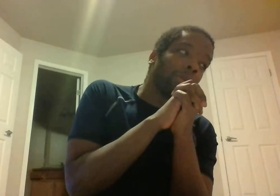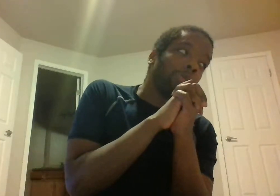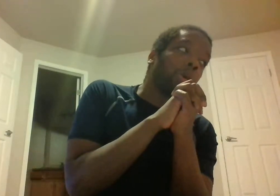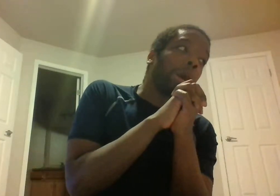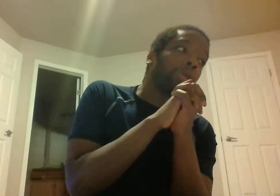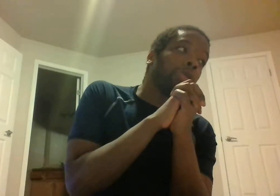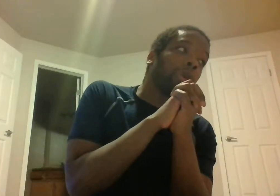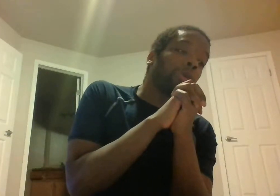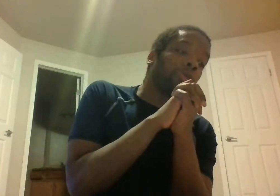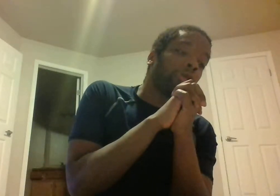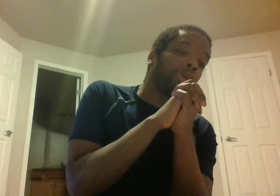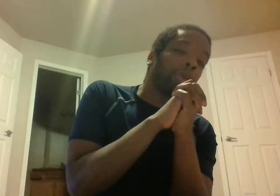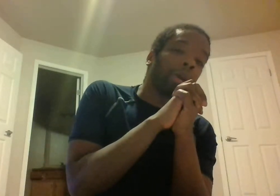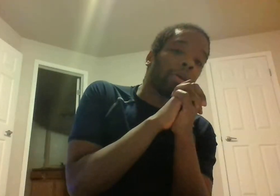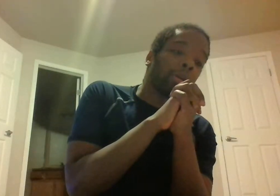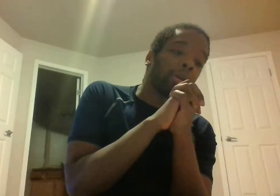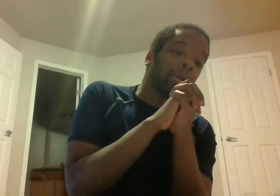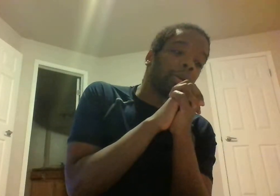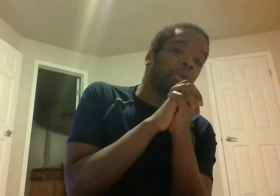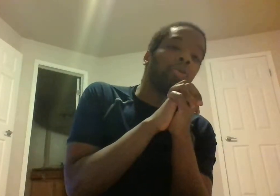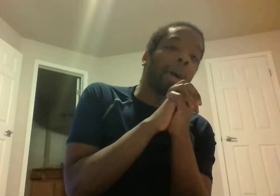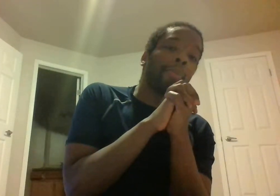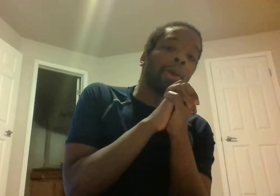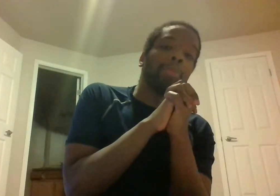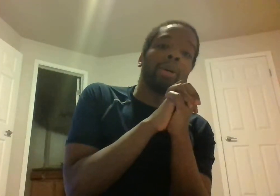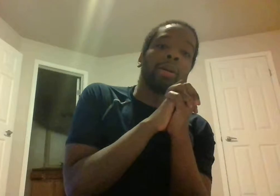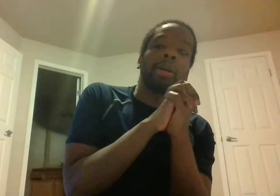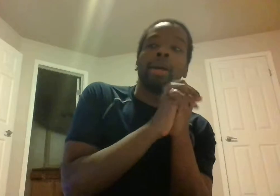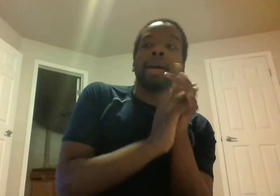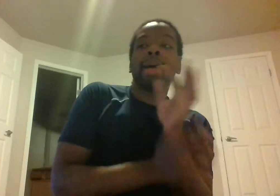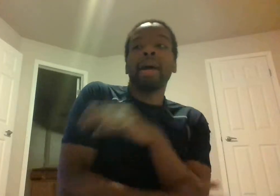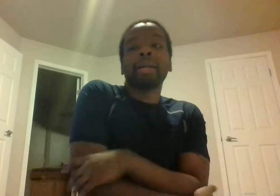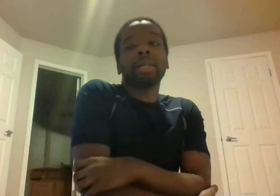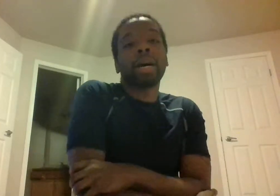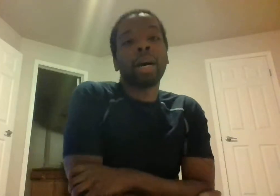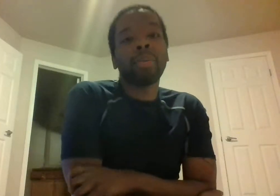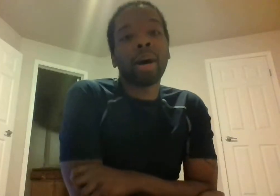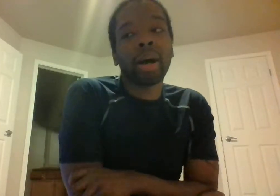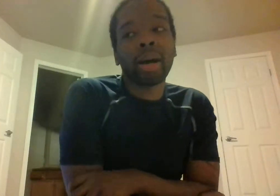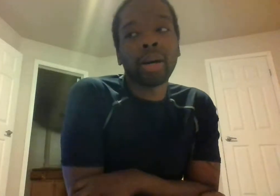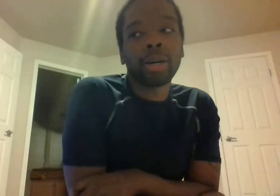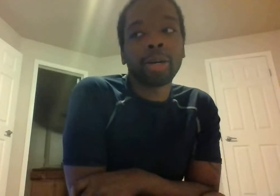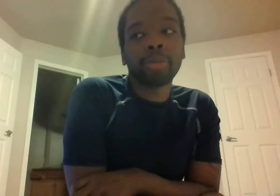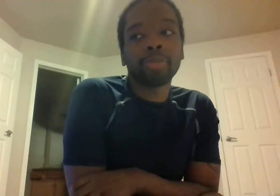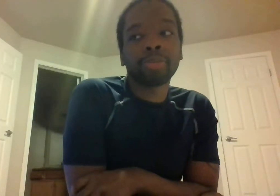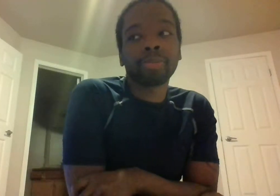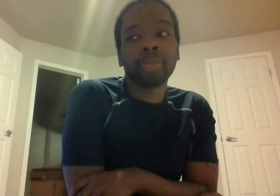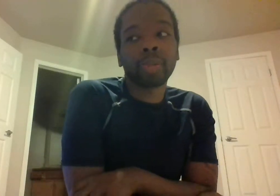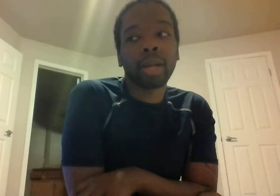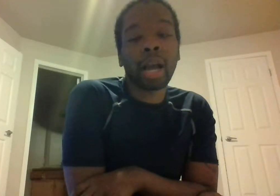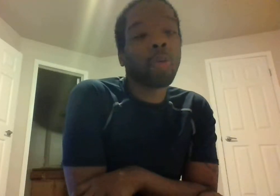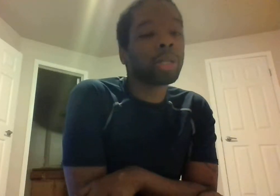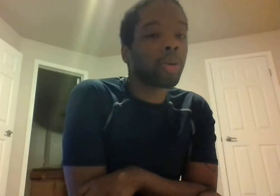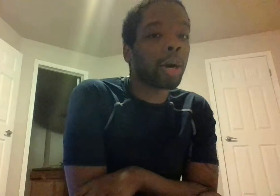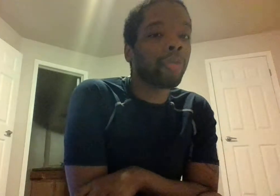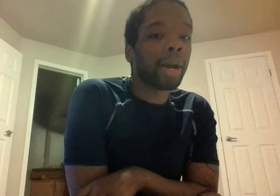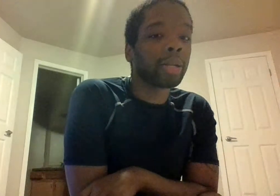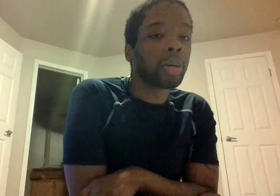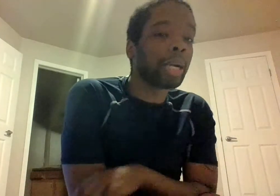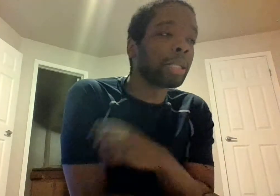when I was doing here I got to first become the area lagoon operator but at that time I I wasn't qualified to do it I just